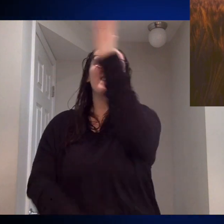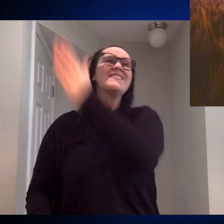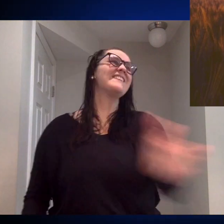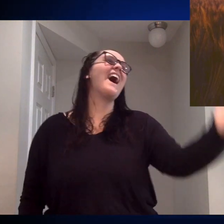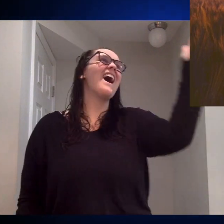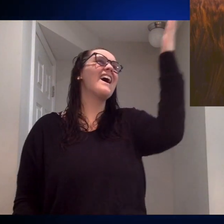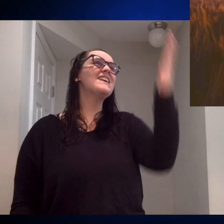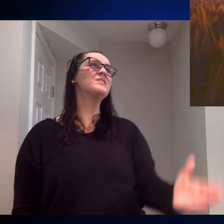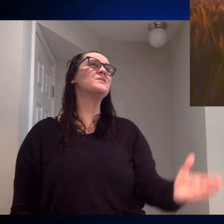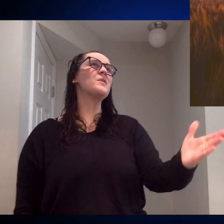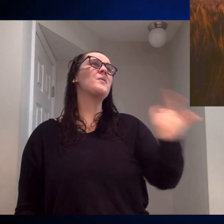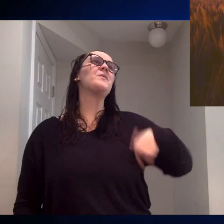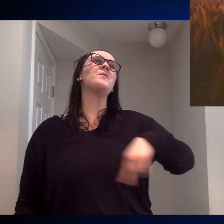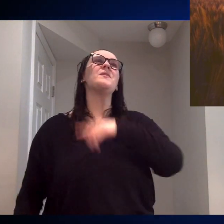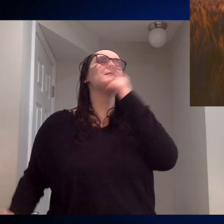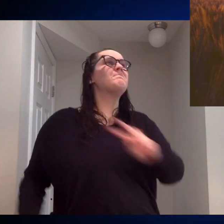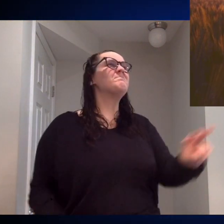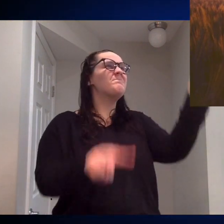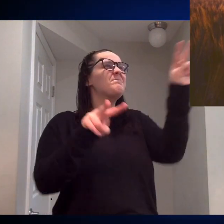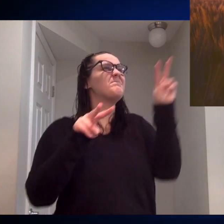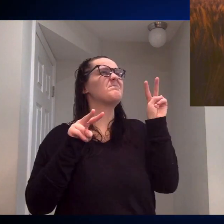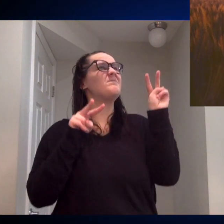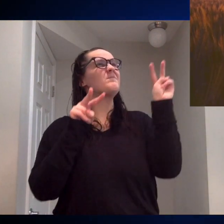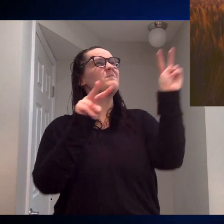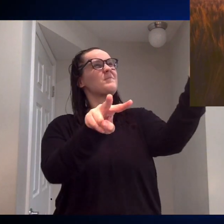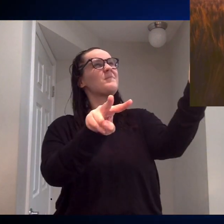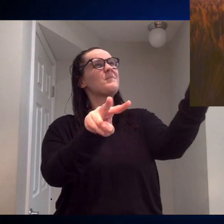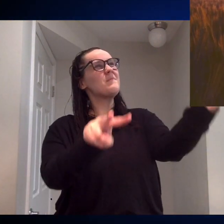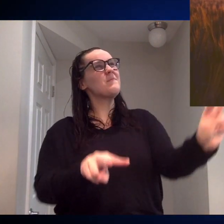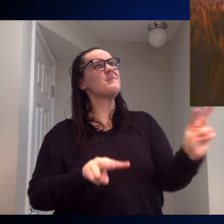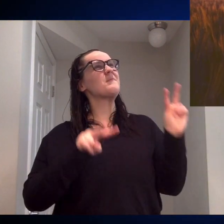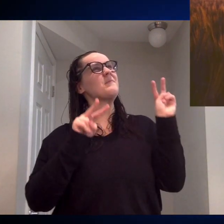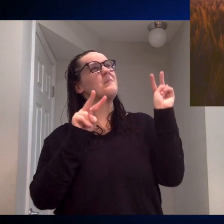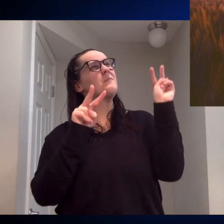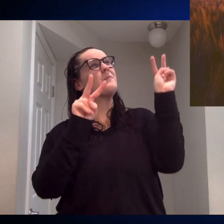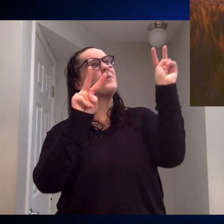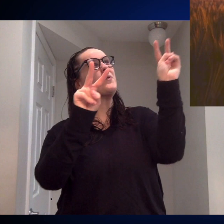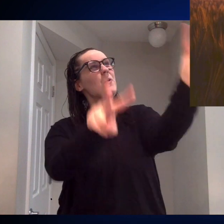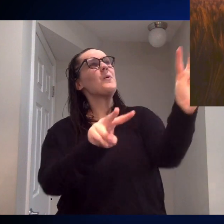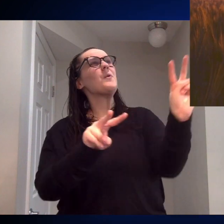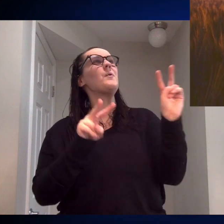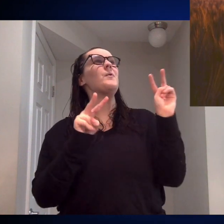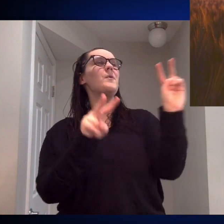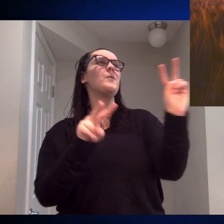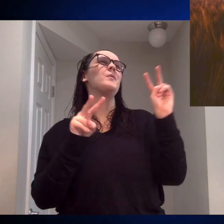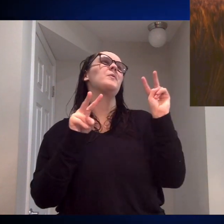Jesus, to you we lift our eyes.